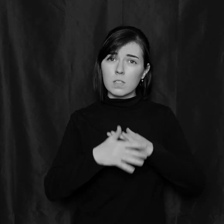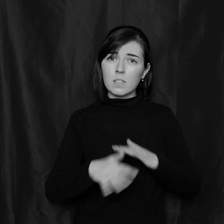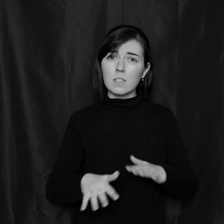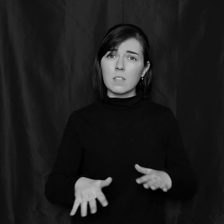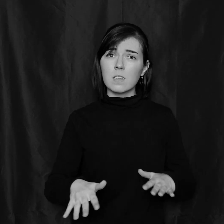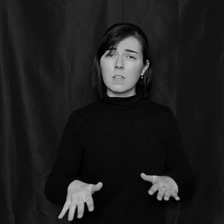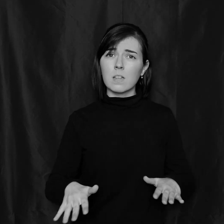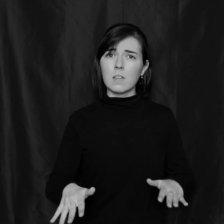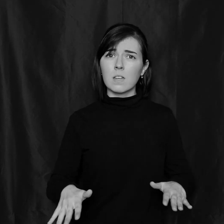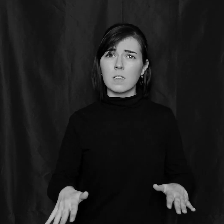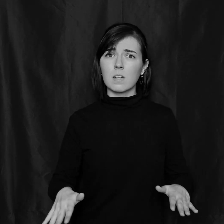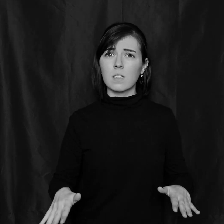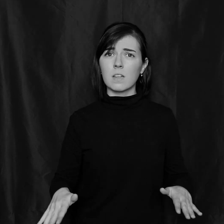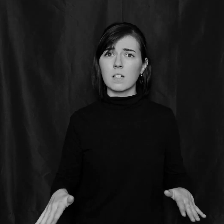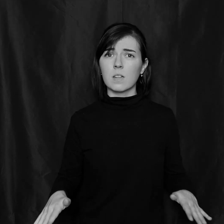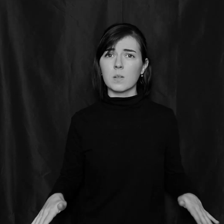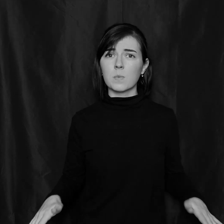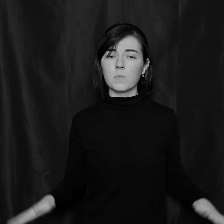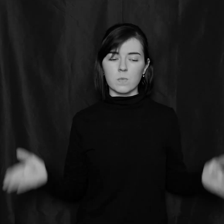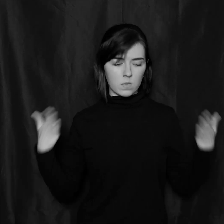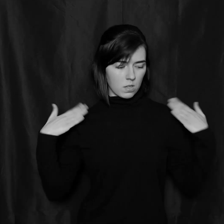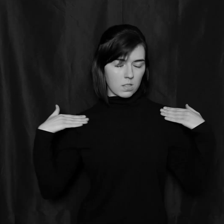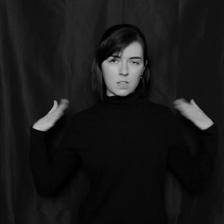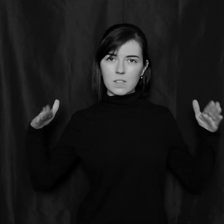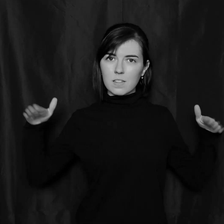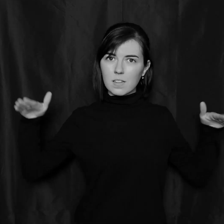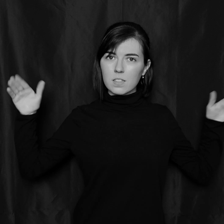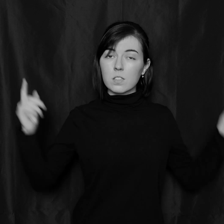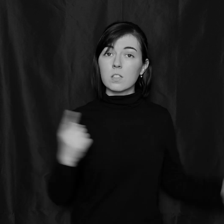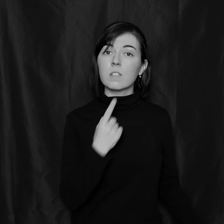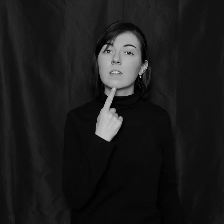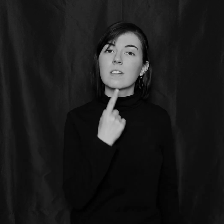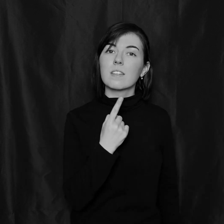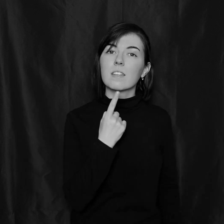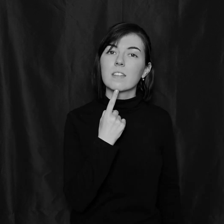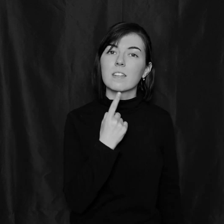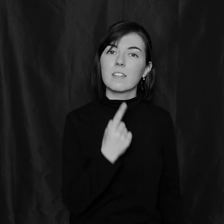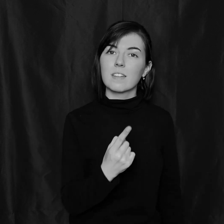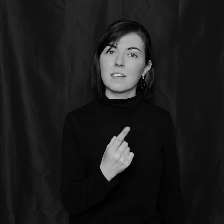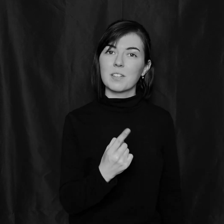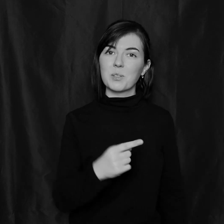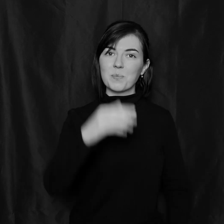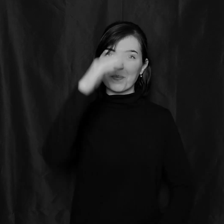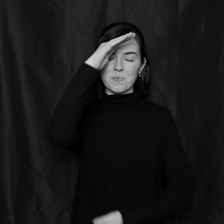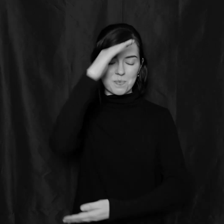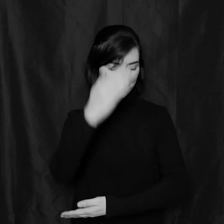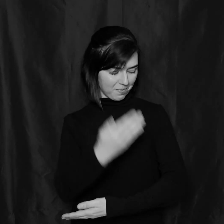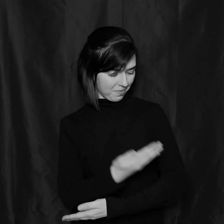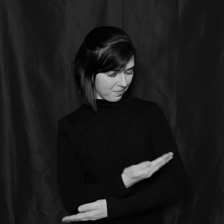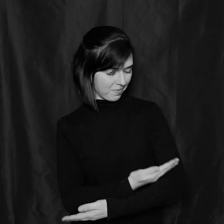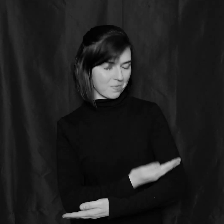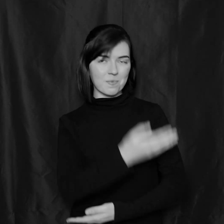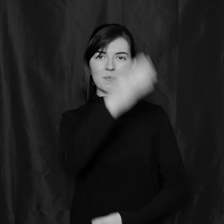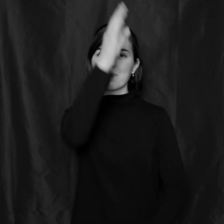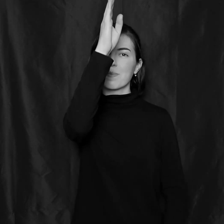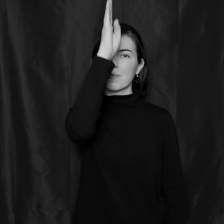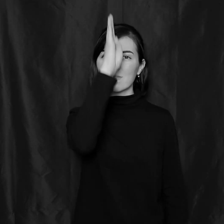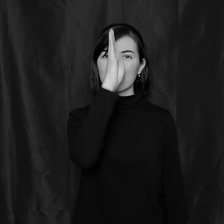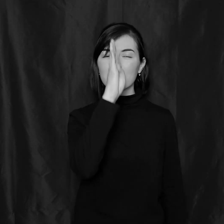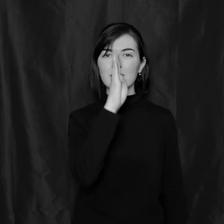the Son of God, the angel